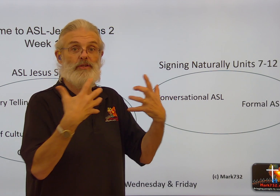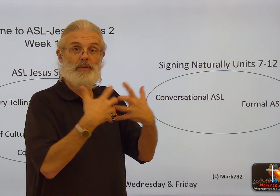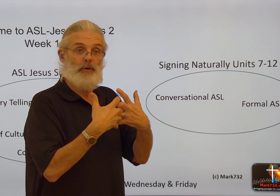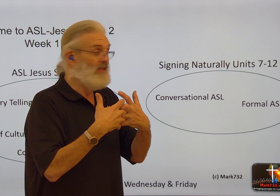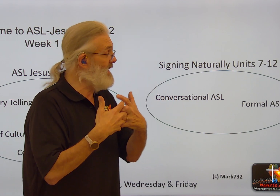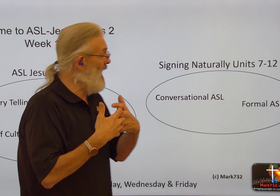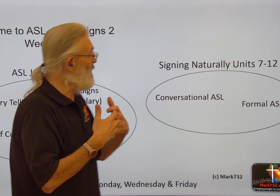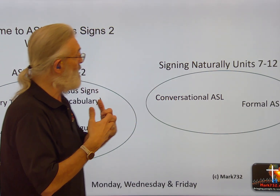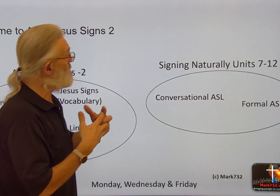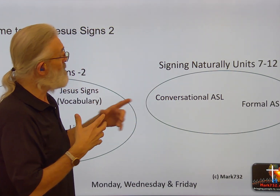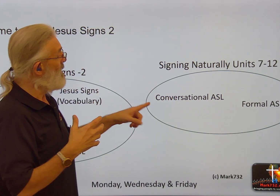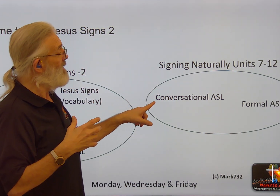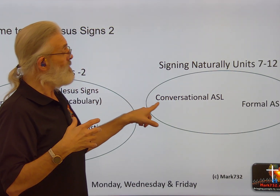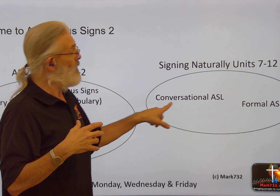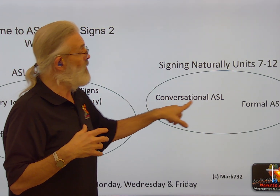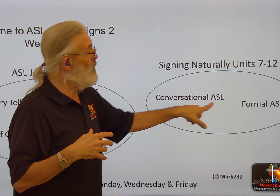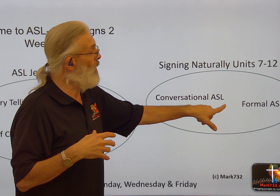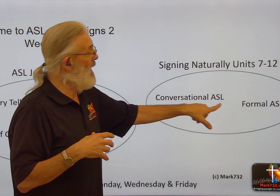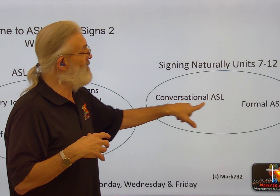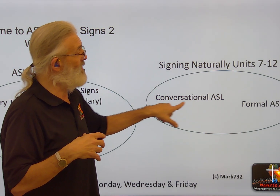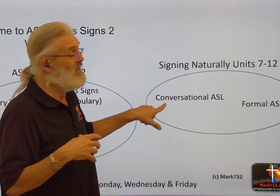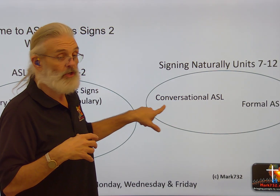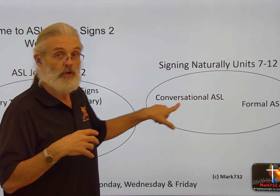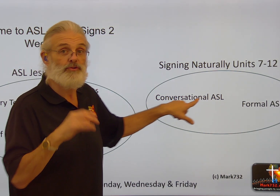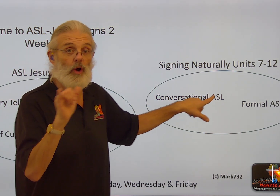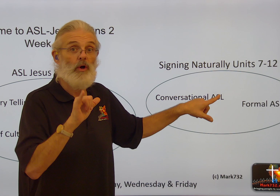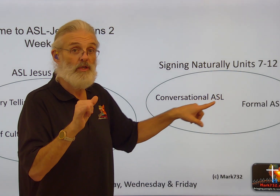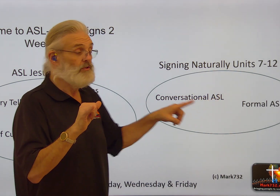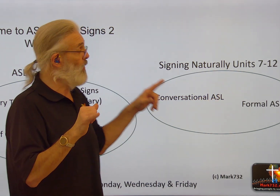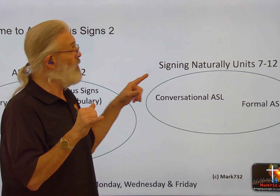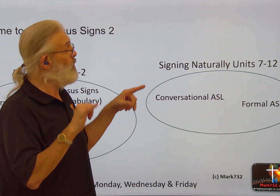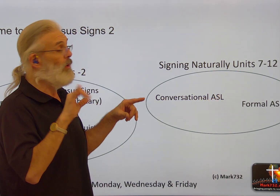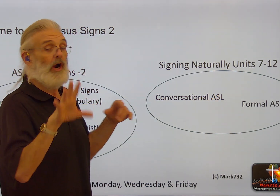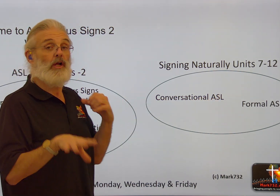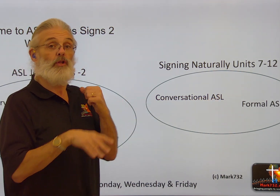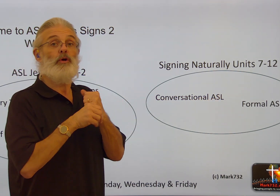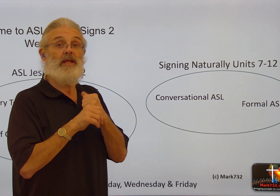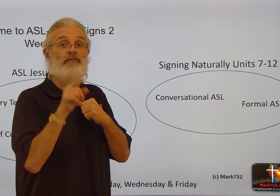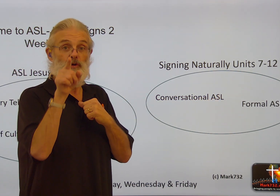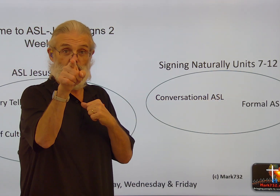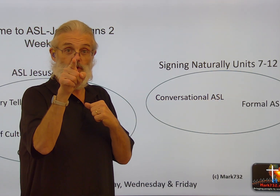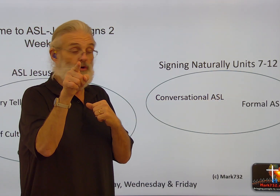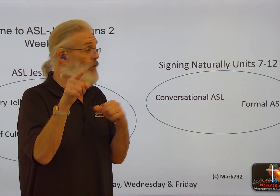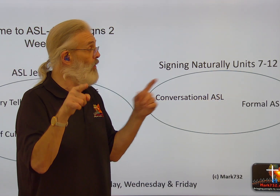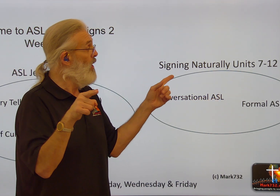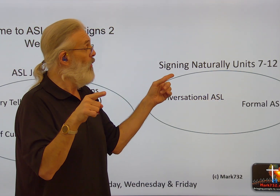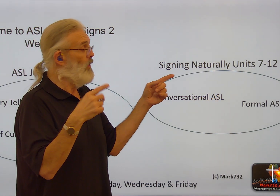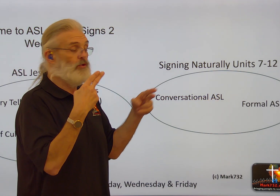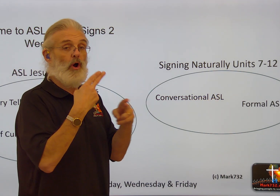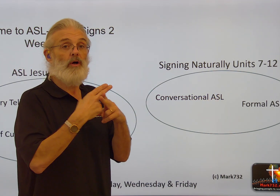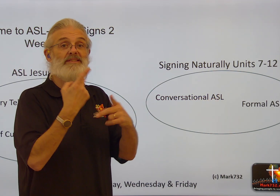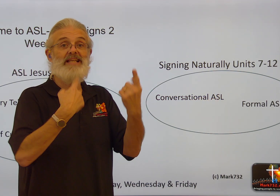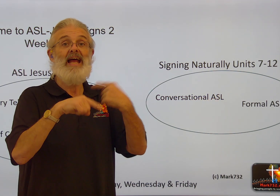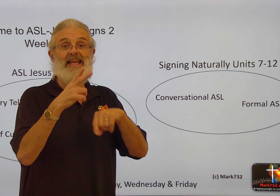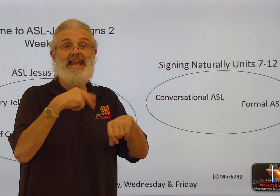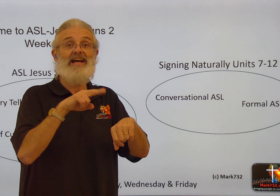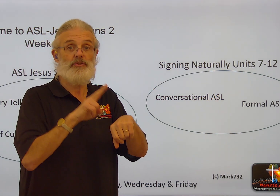we put it together. So you will have this also. So you are including for you what's called Signing Naturally.